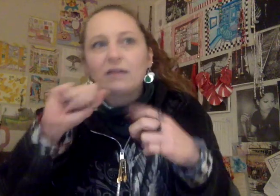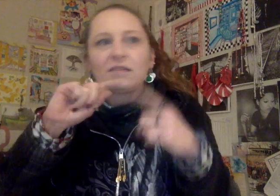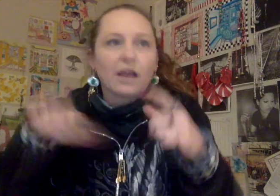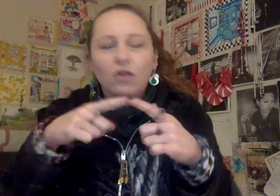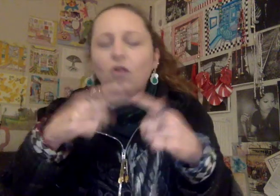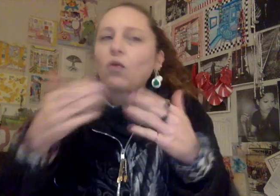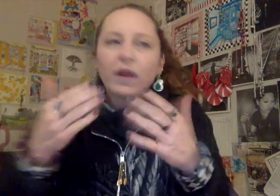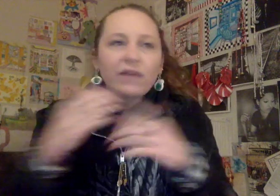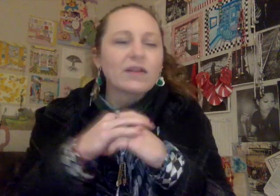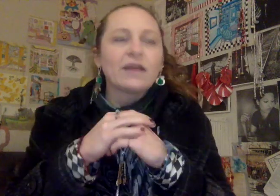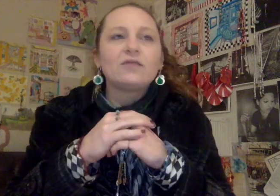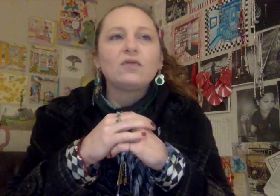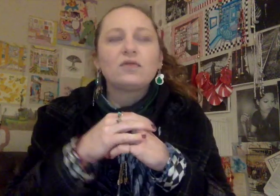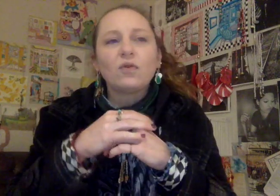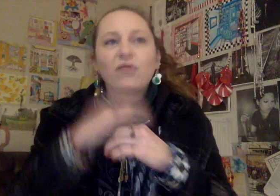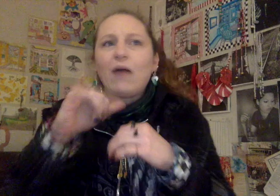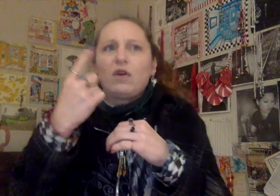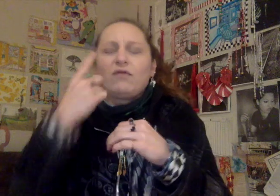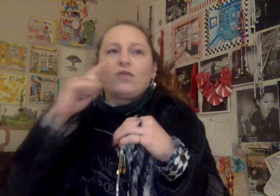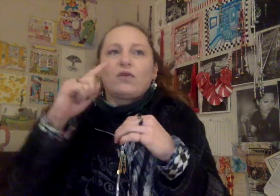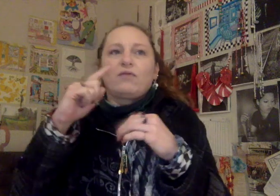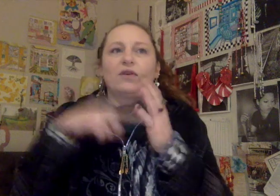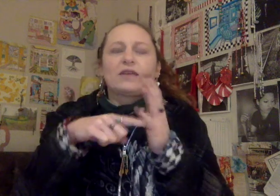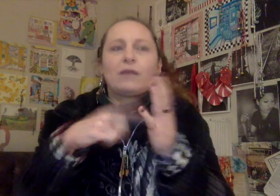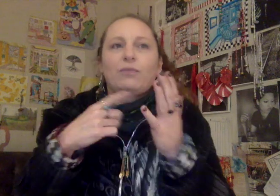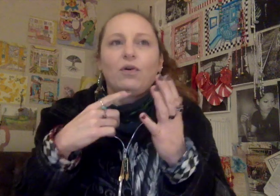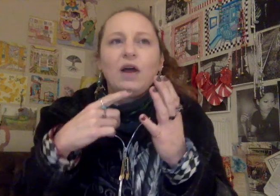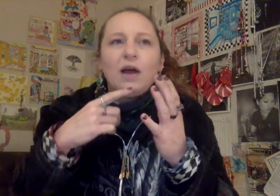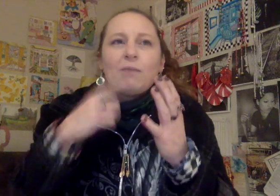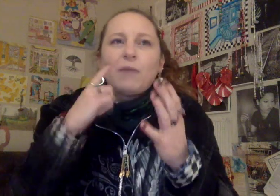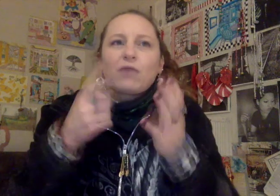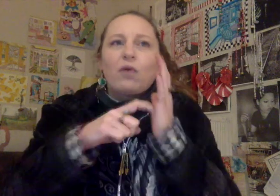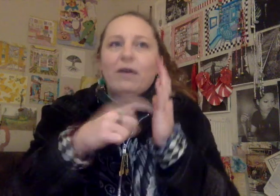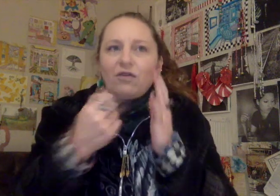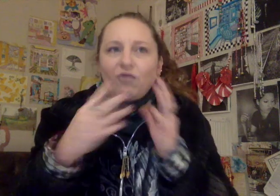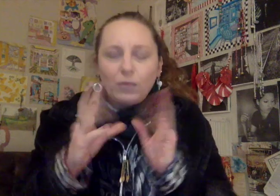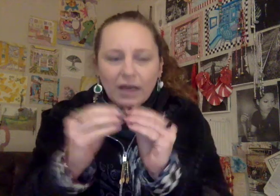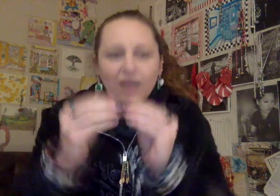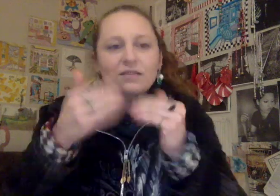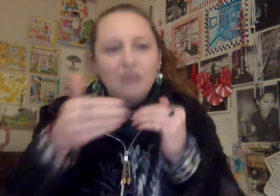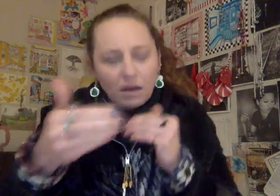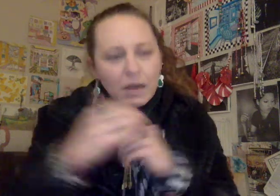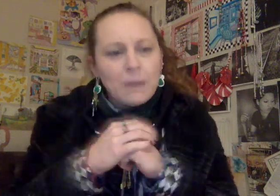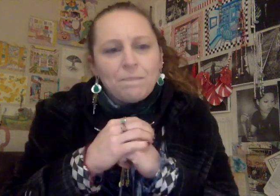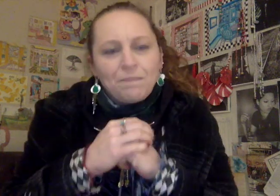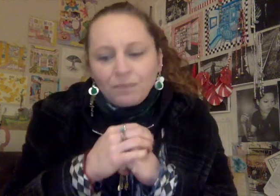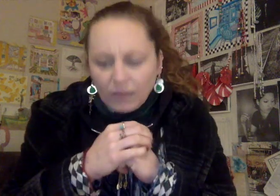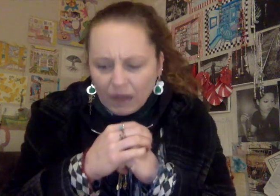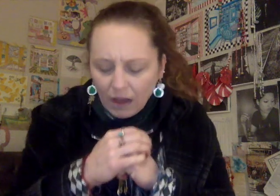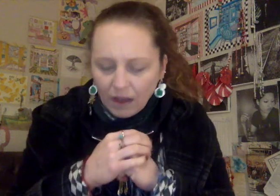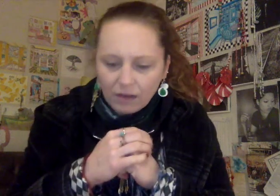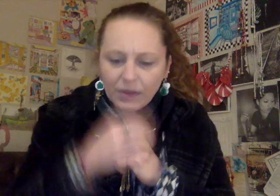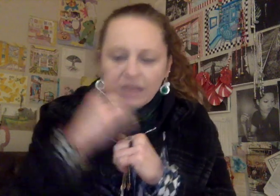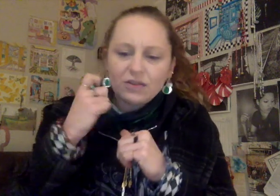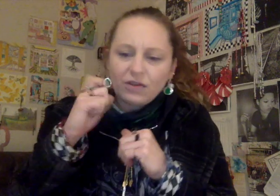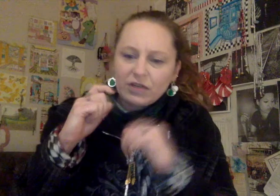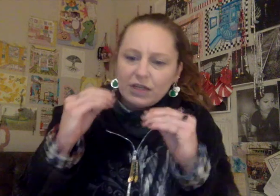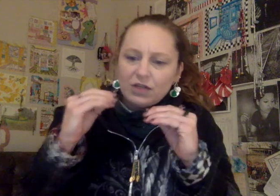cycle or whatever? Like, so, so that one for, for example, might require a few meetings. Um, because you have to teach